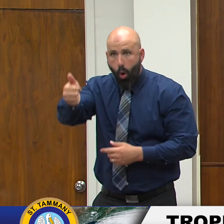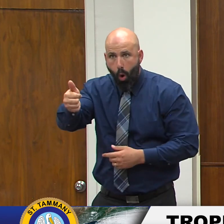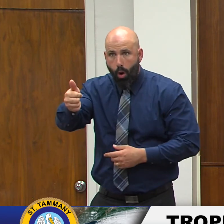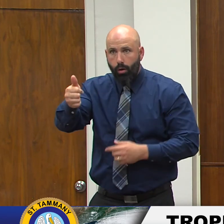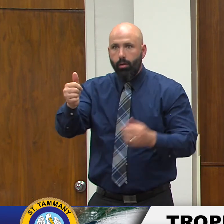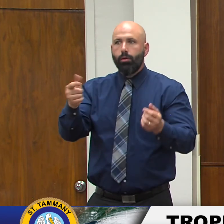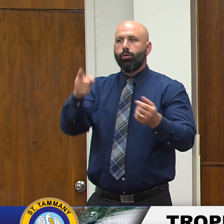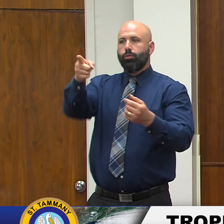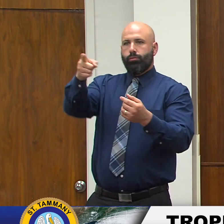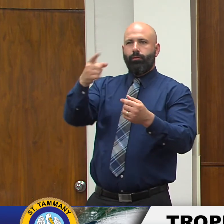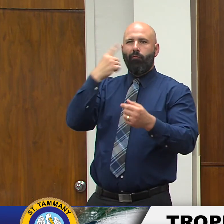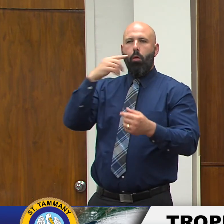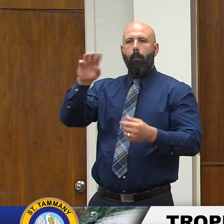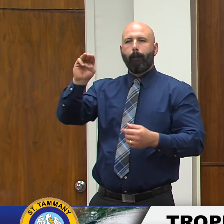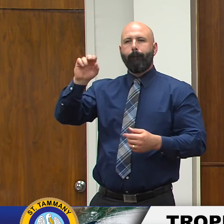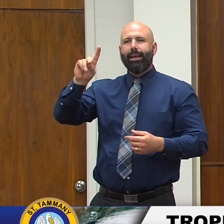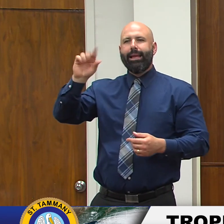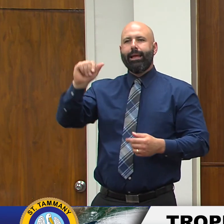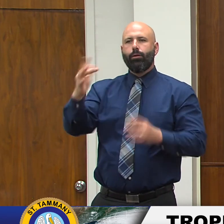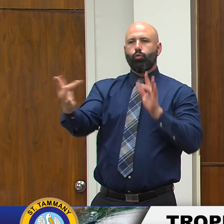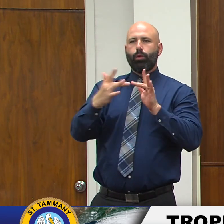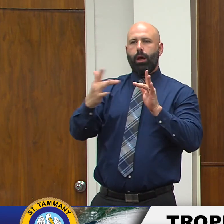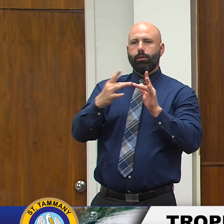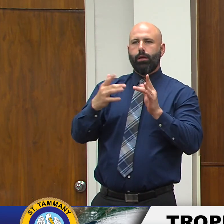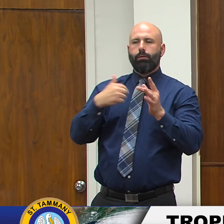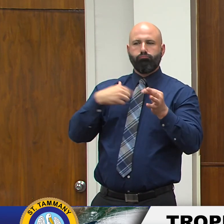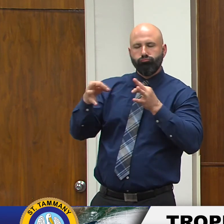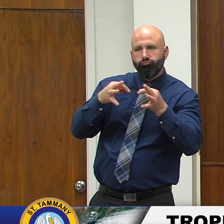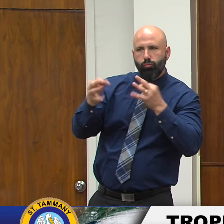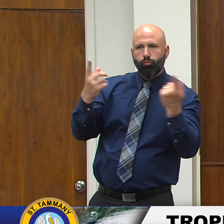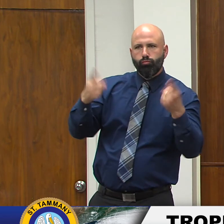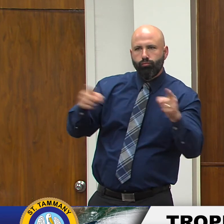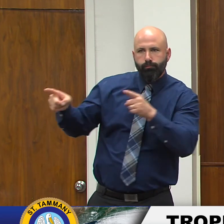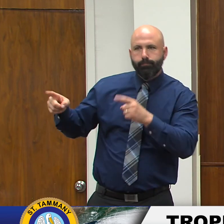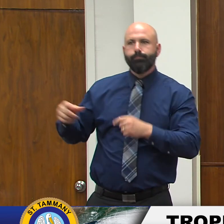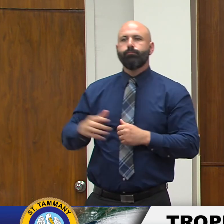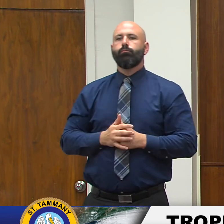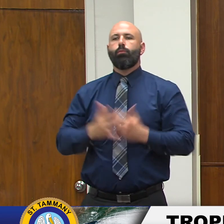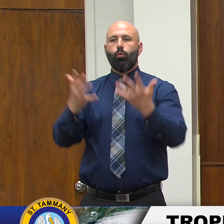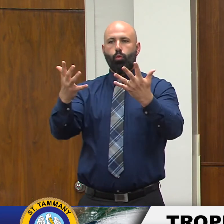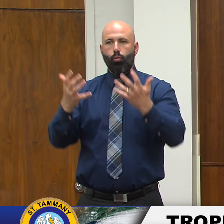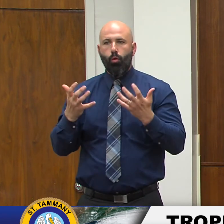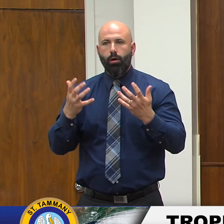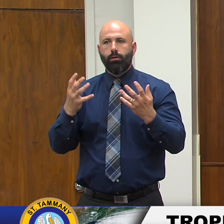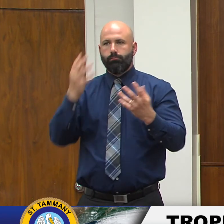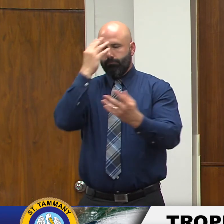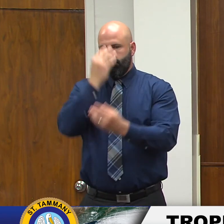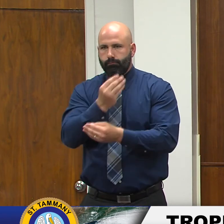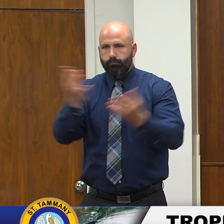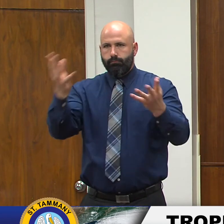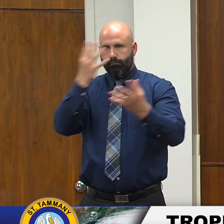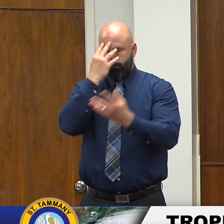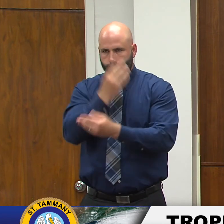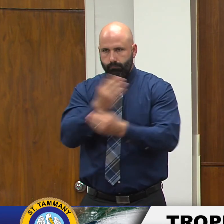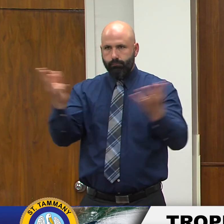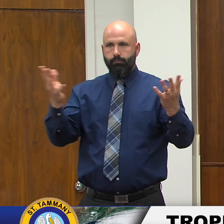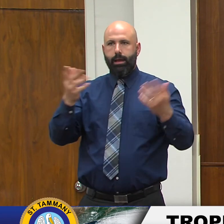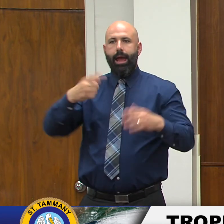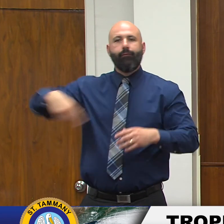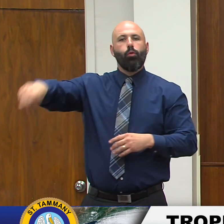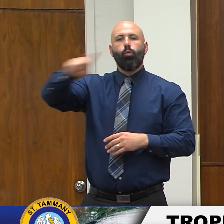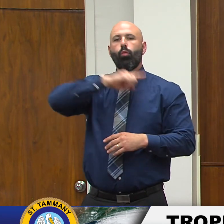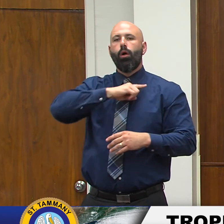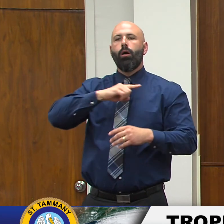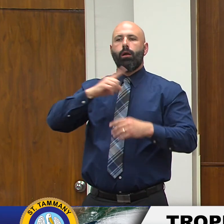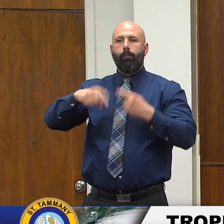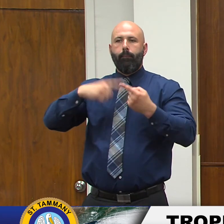through our public information officer we want to keep our public informed of the progress of this